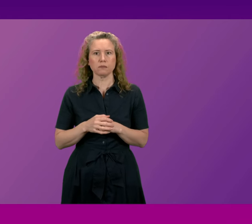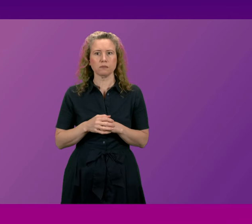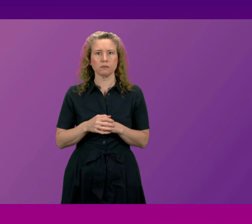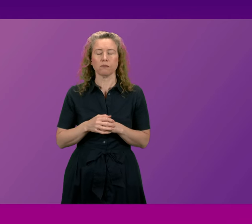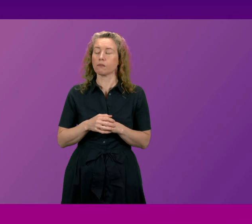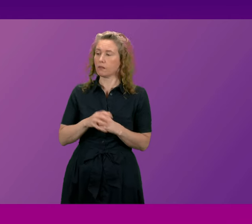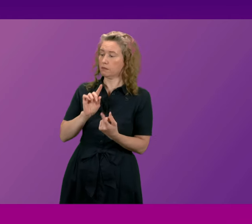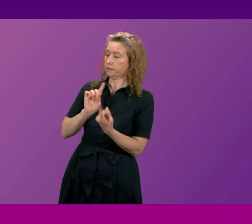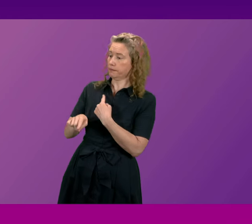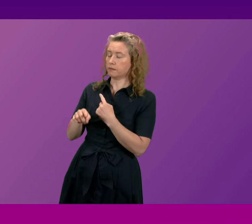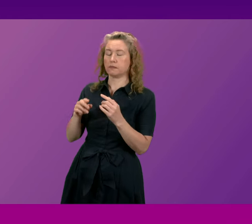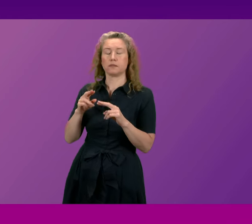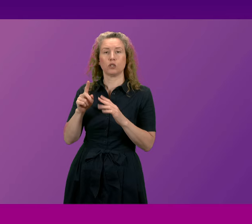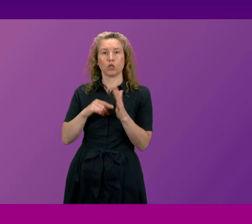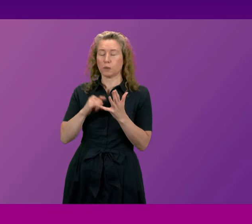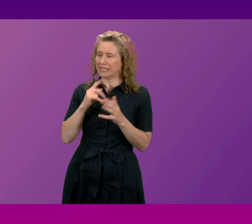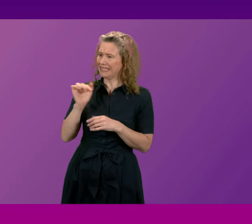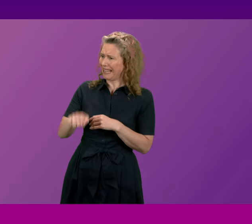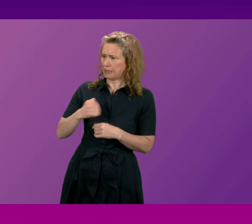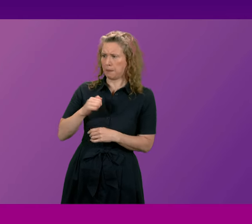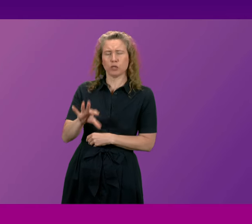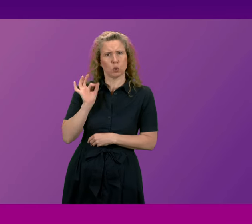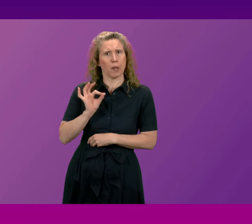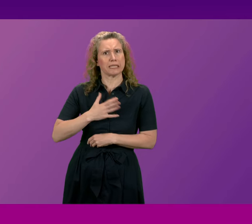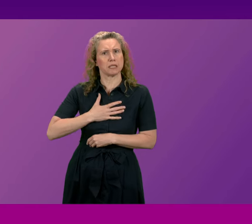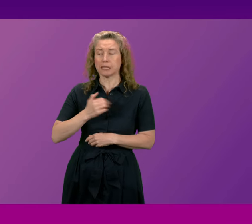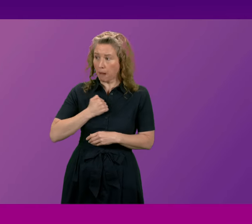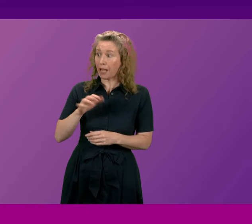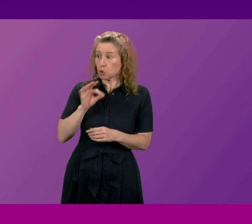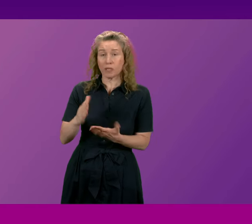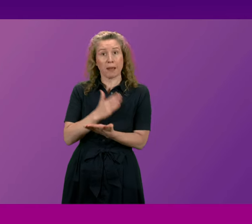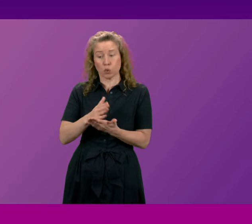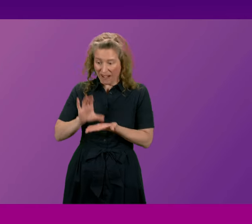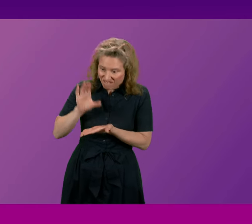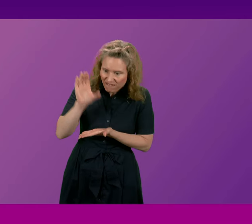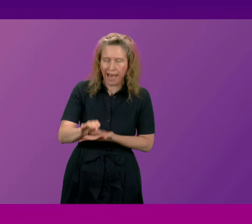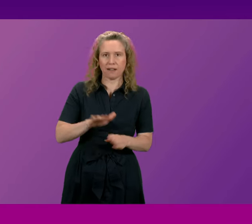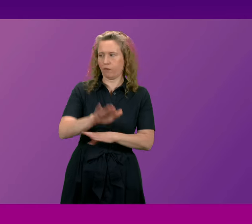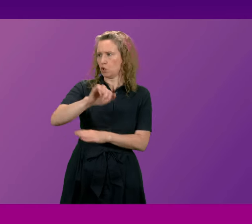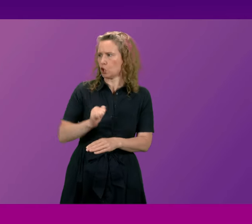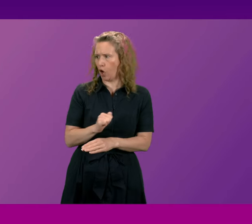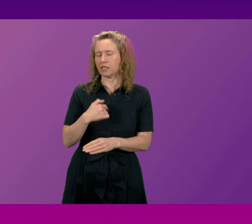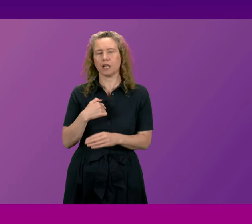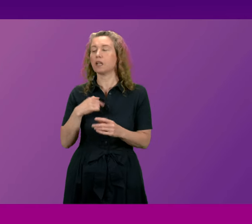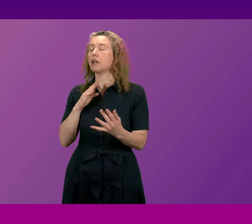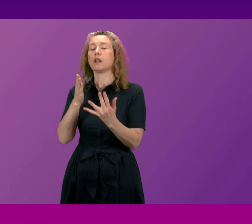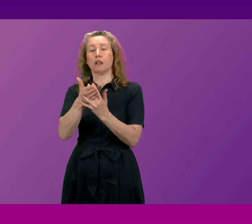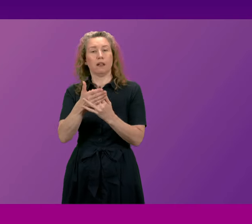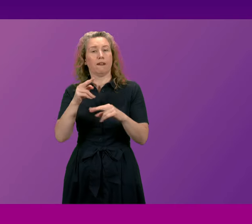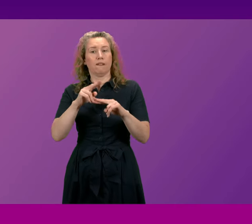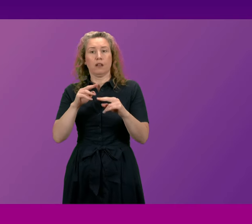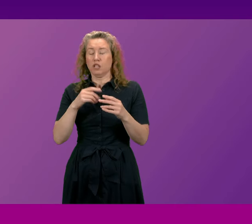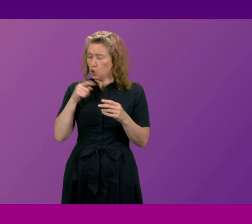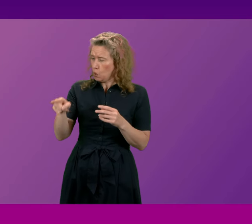yes it is my choice Mr Ross it's my choice to make sure we invest in the future of Scotland which the Conservative government destroyed